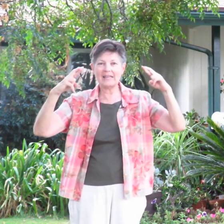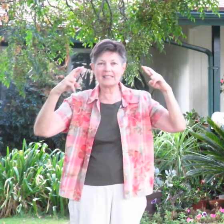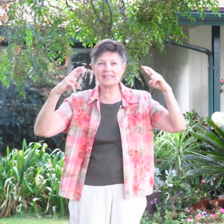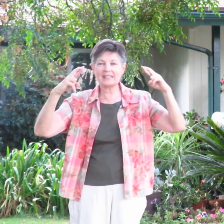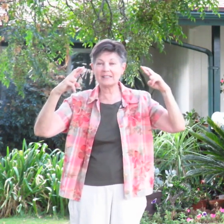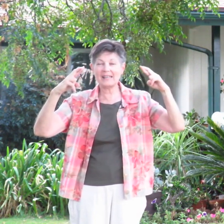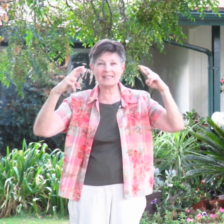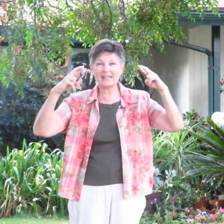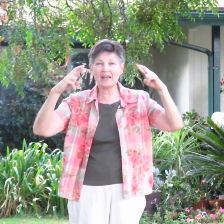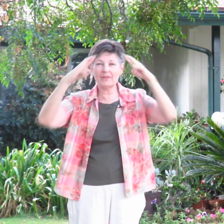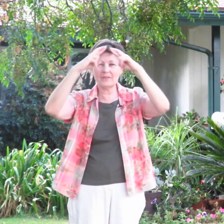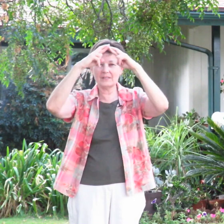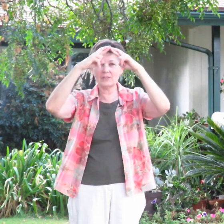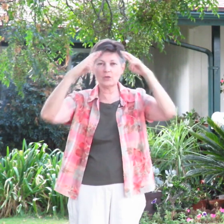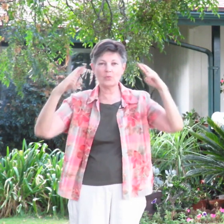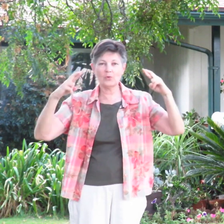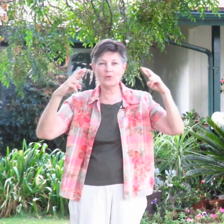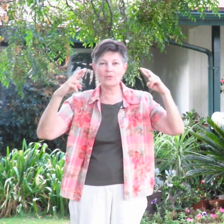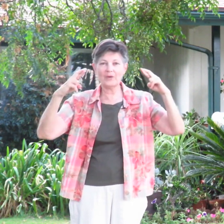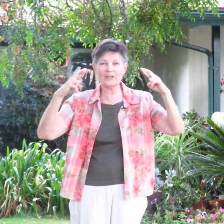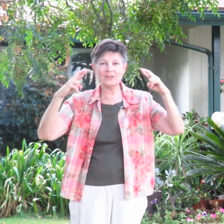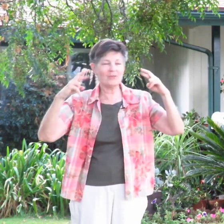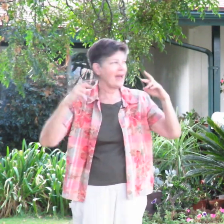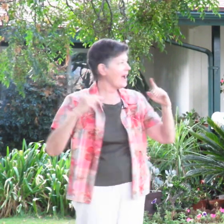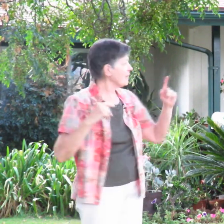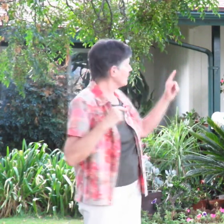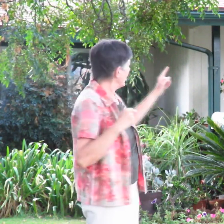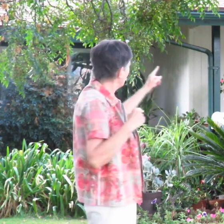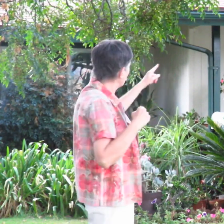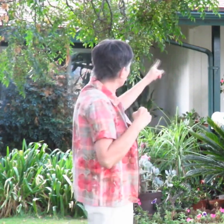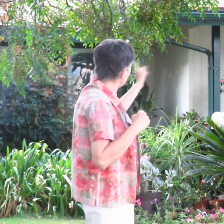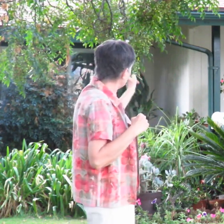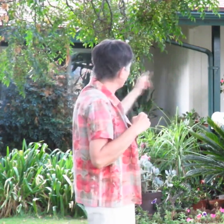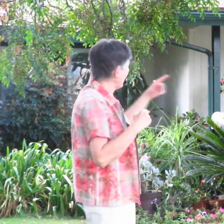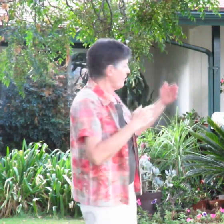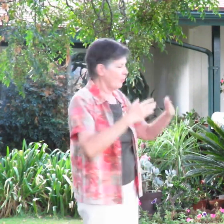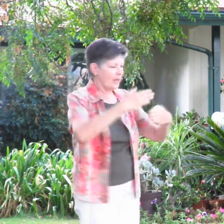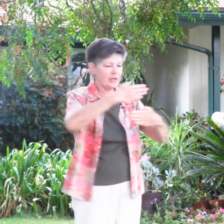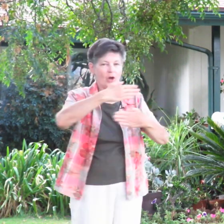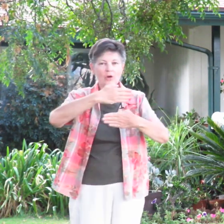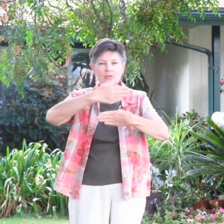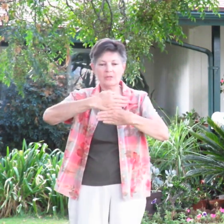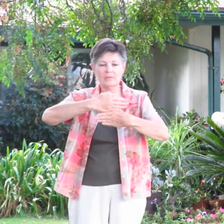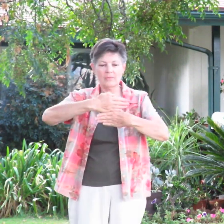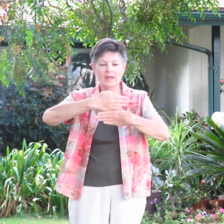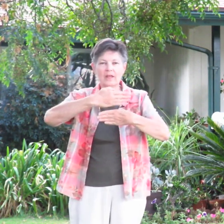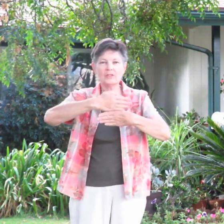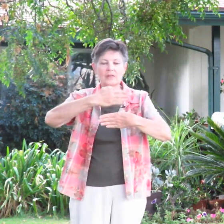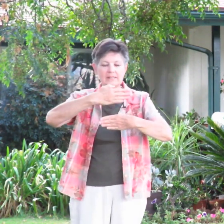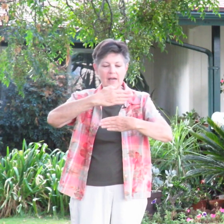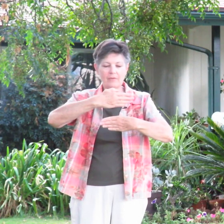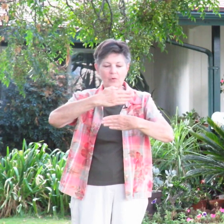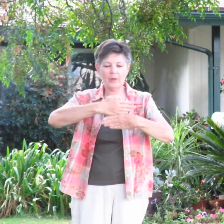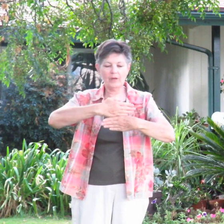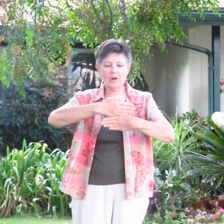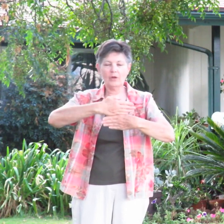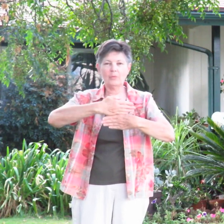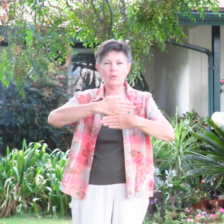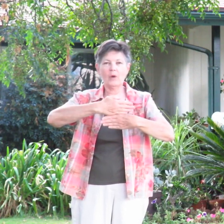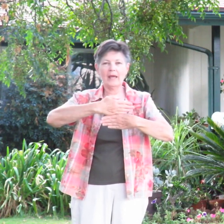designate that this is the roof, we could do that. Look over here, we have windows. So the sign for window, you put one